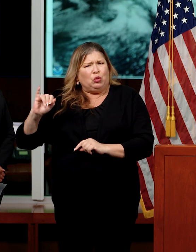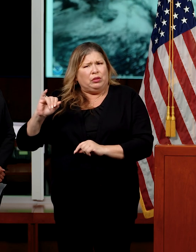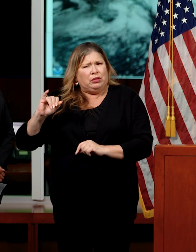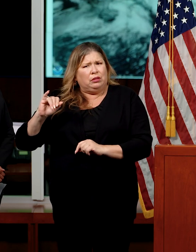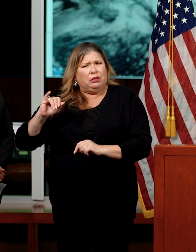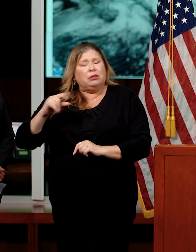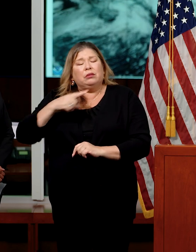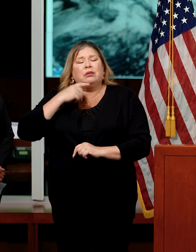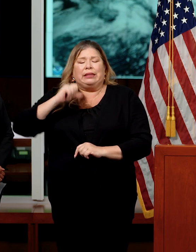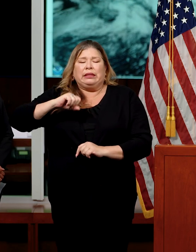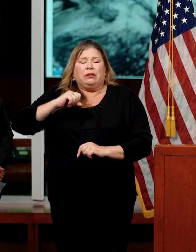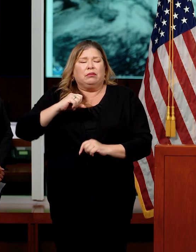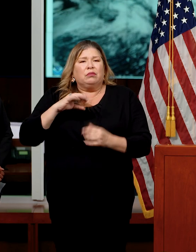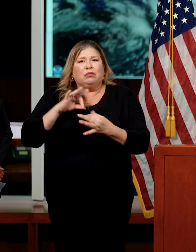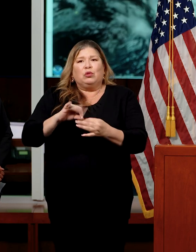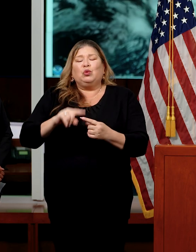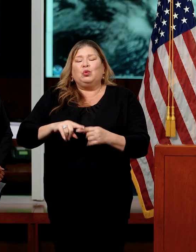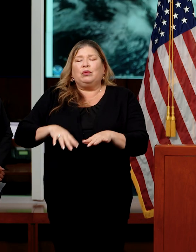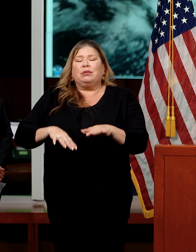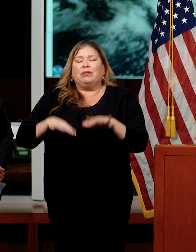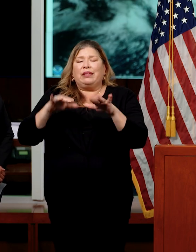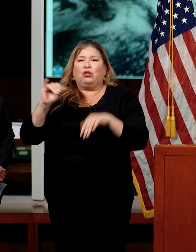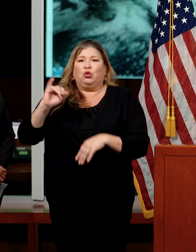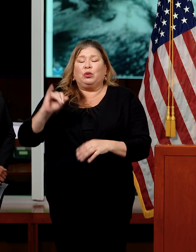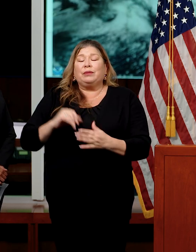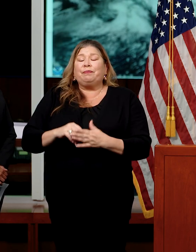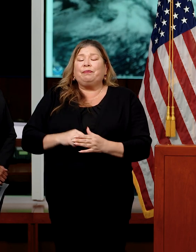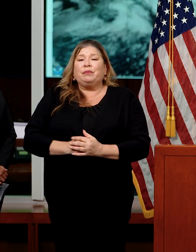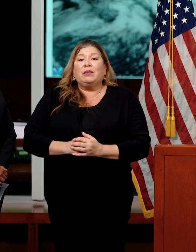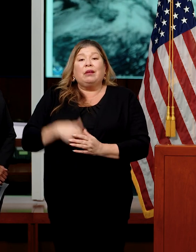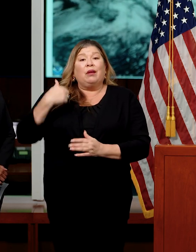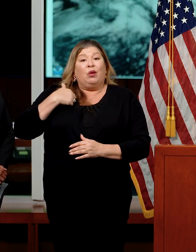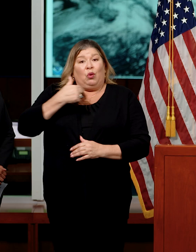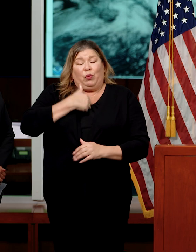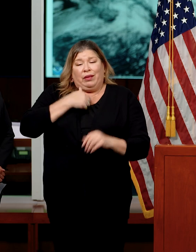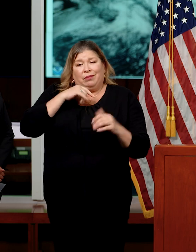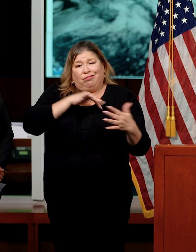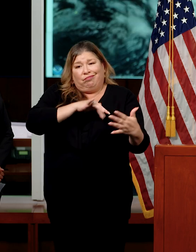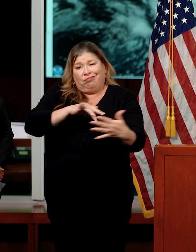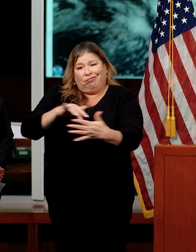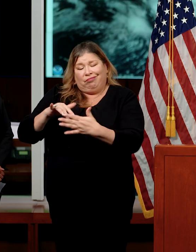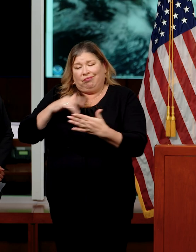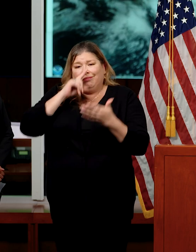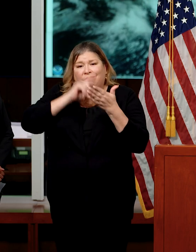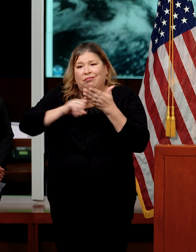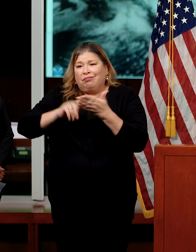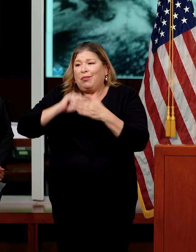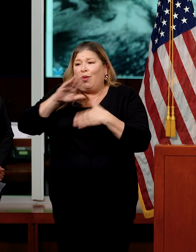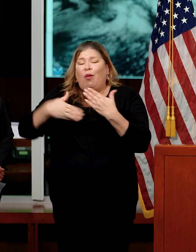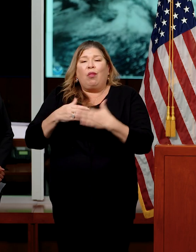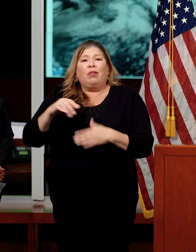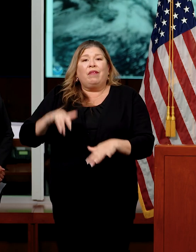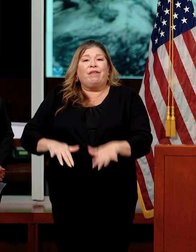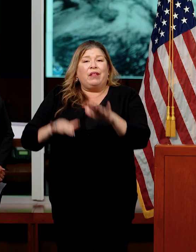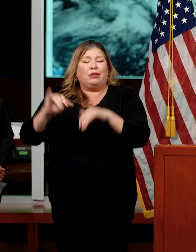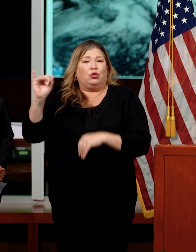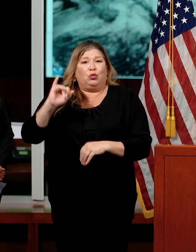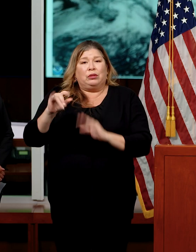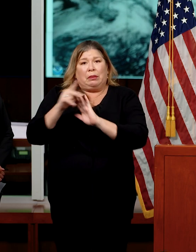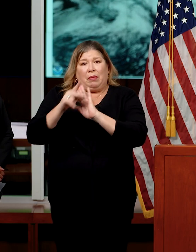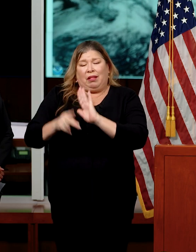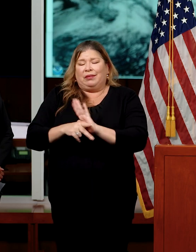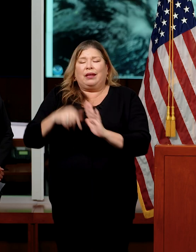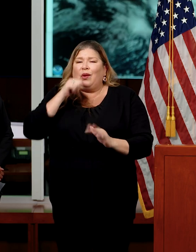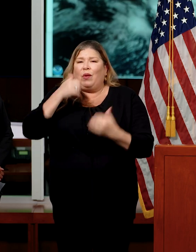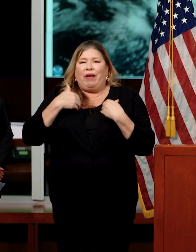Yes. Yeah, and so we're monitoring, and we've done an assessment of all of the different flood insurance policies that are across the state. I